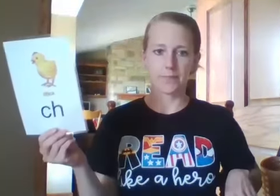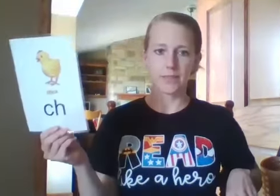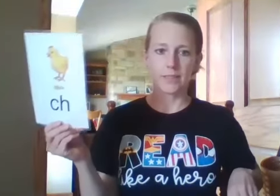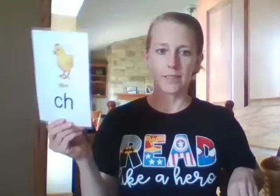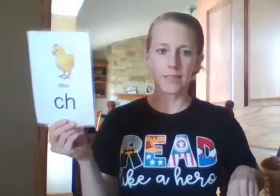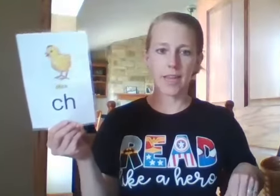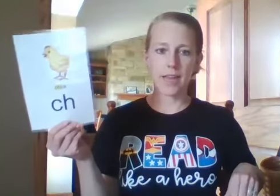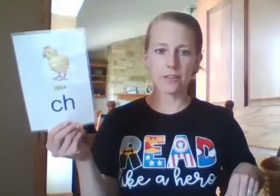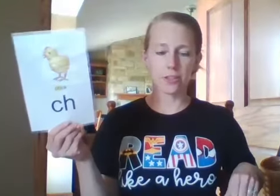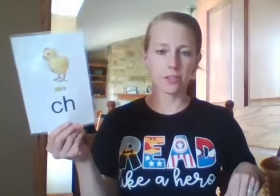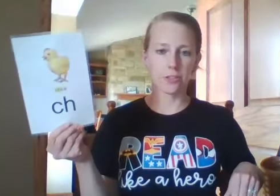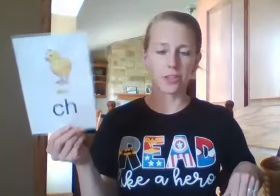P-h. Chi.